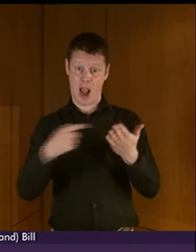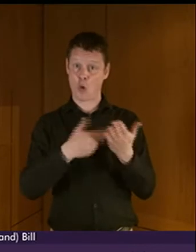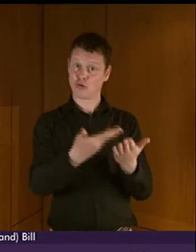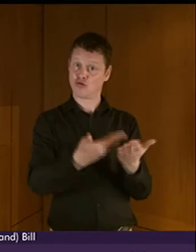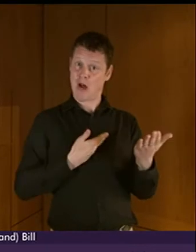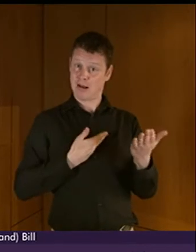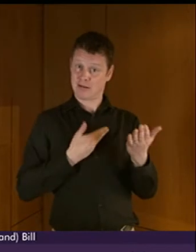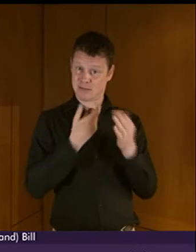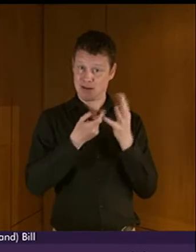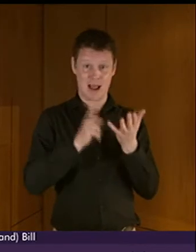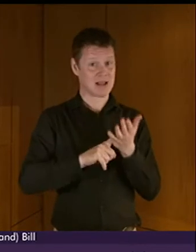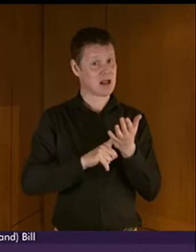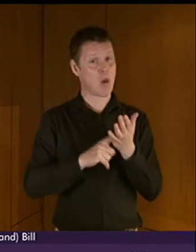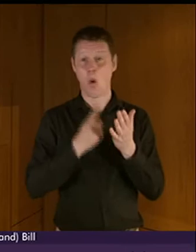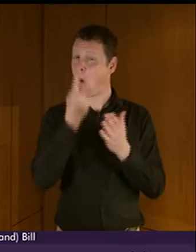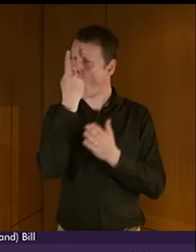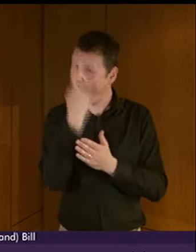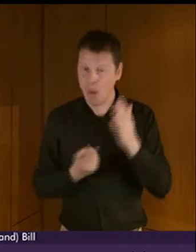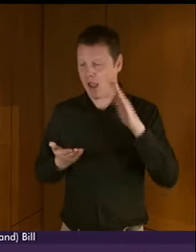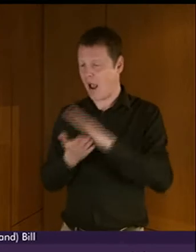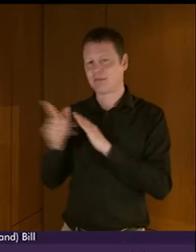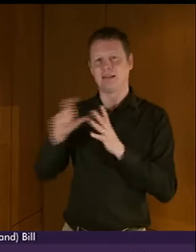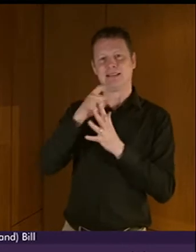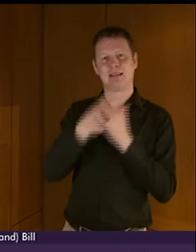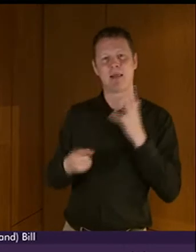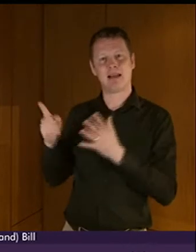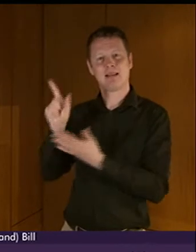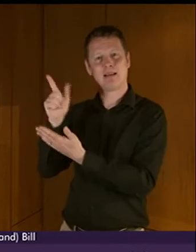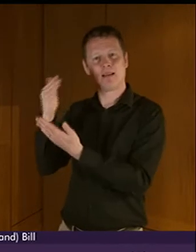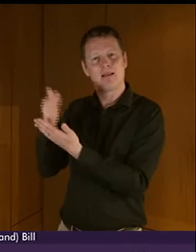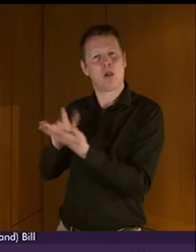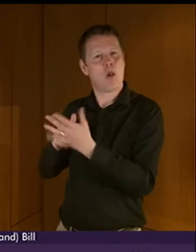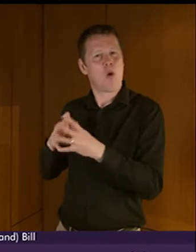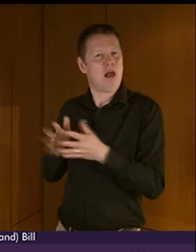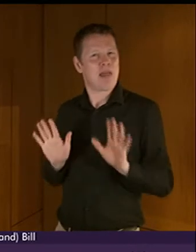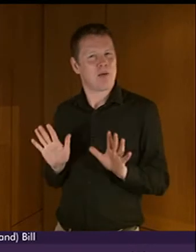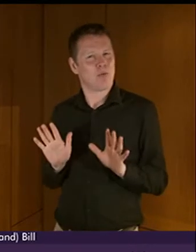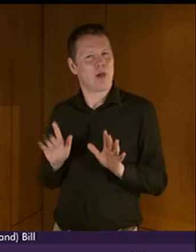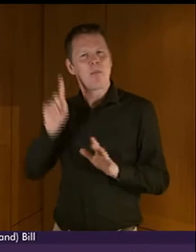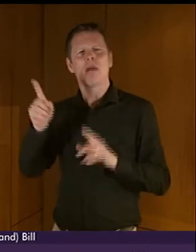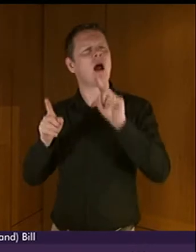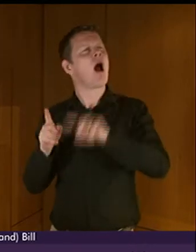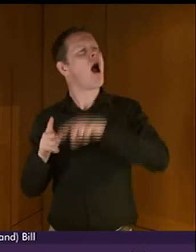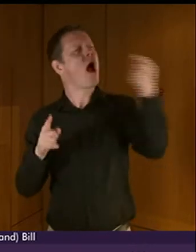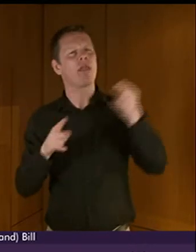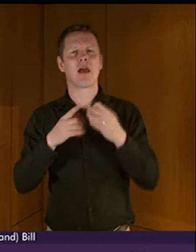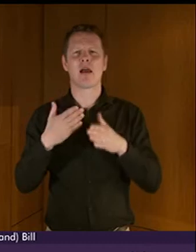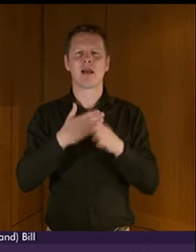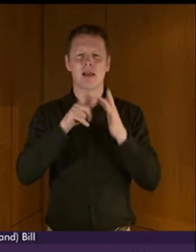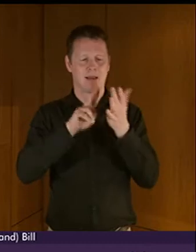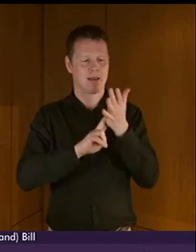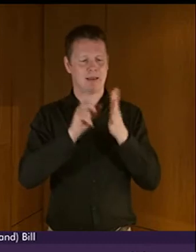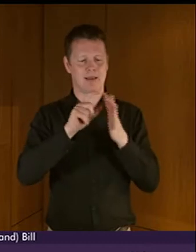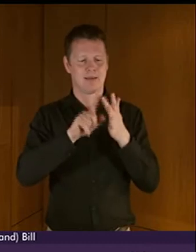offered under aegis of disability legislation. However, speakers of other Indigenous spoken languages